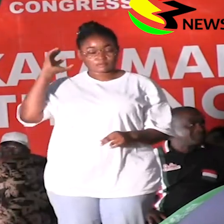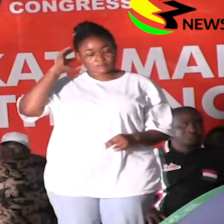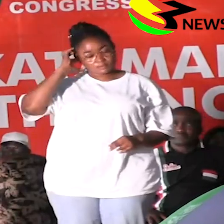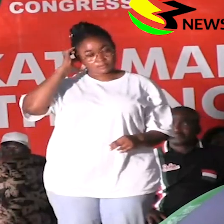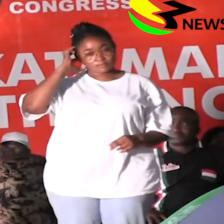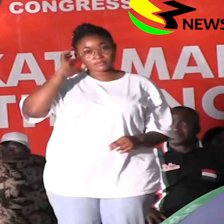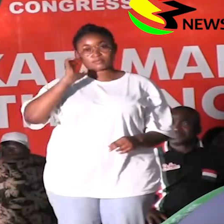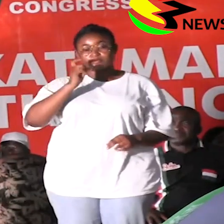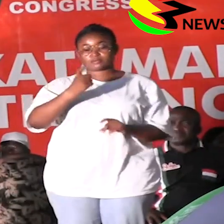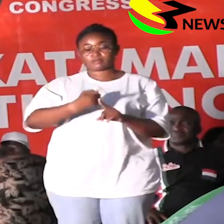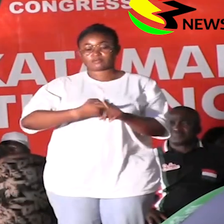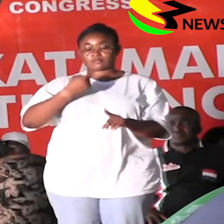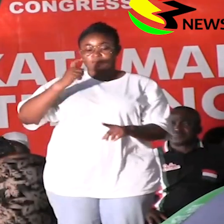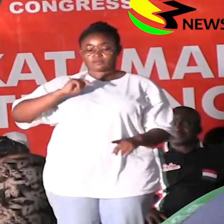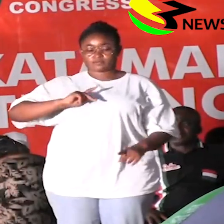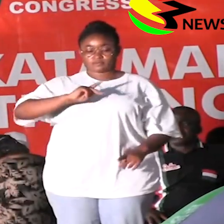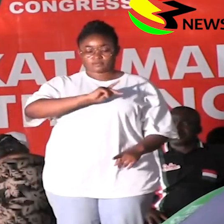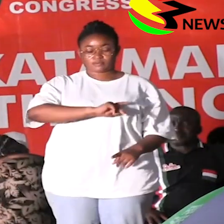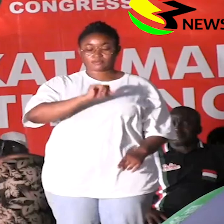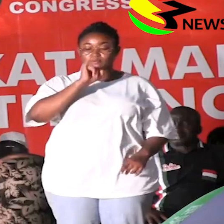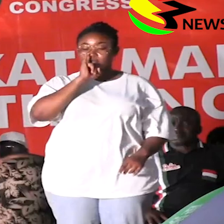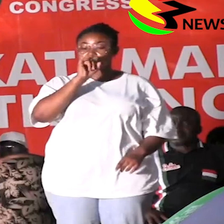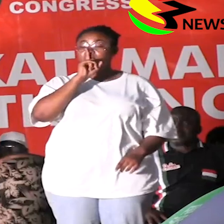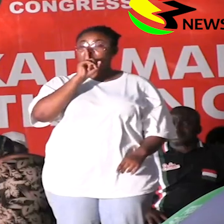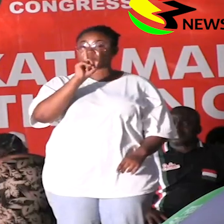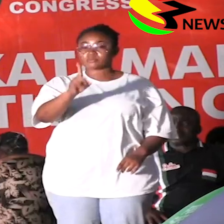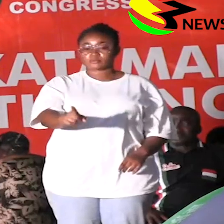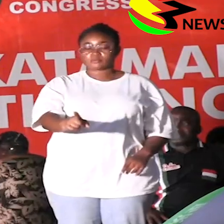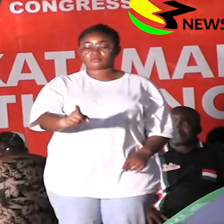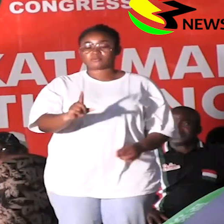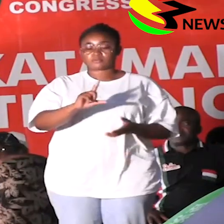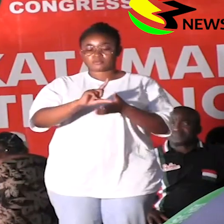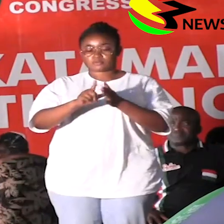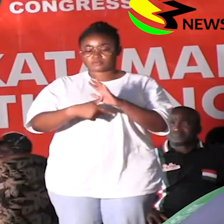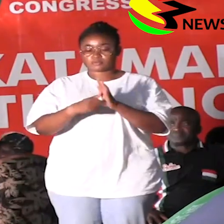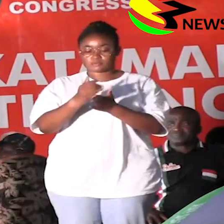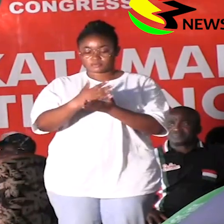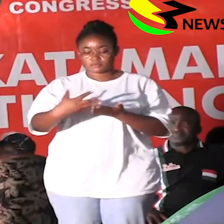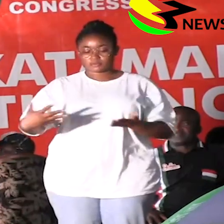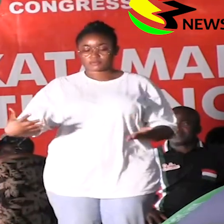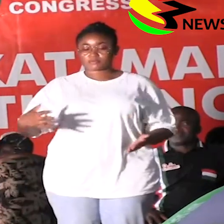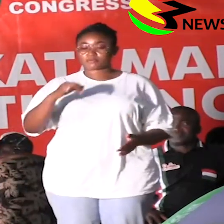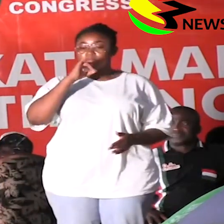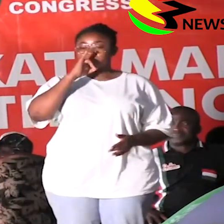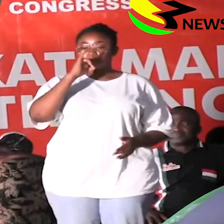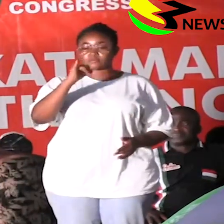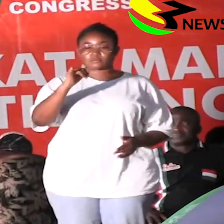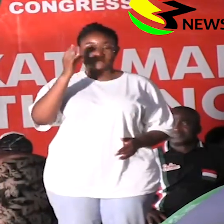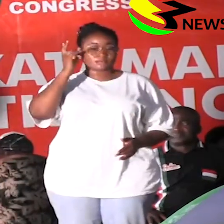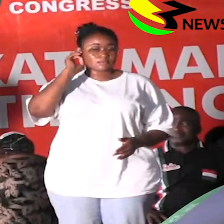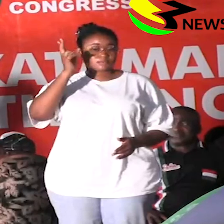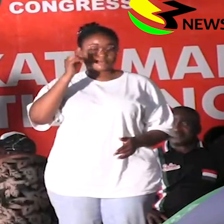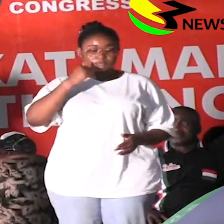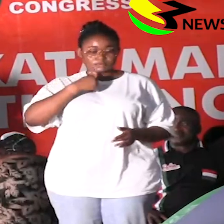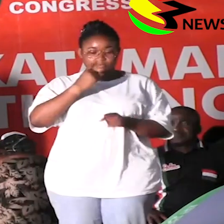from Parliament is true, then something historic has just